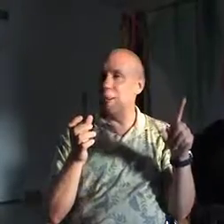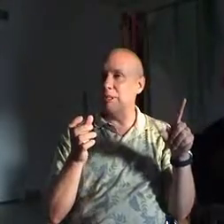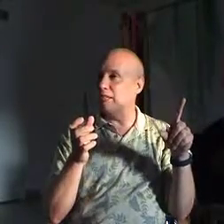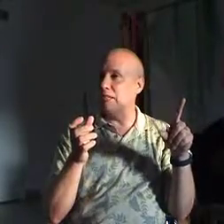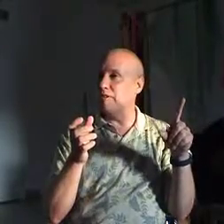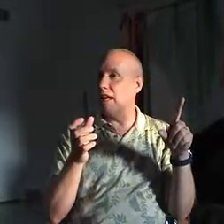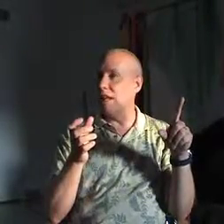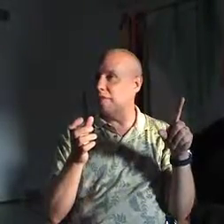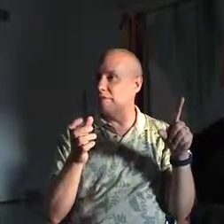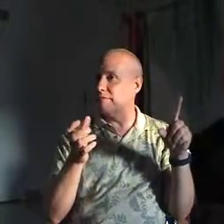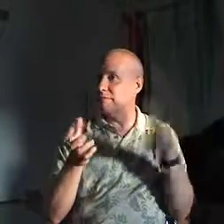opposite of love.